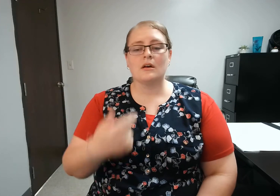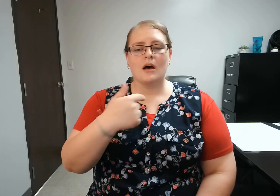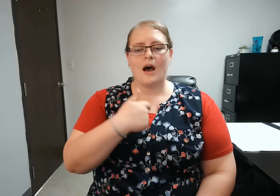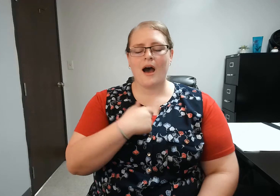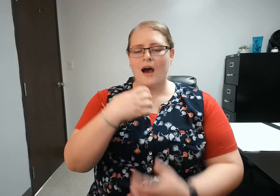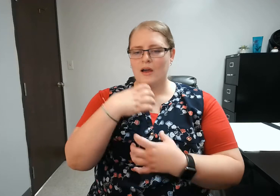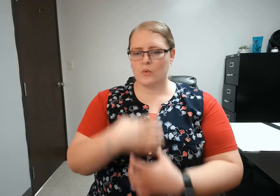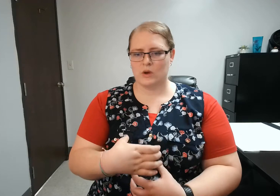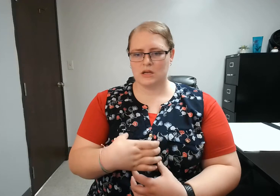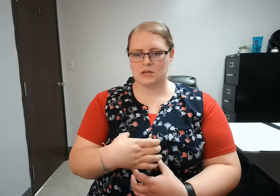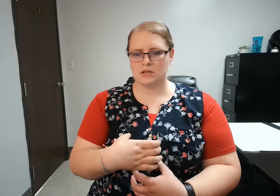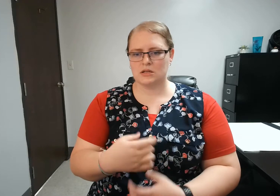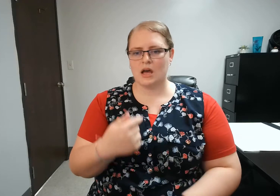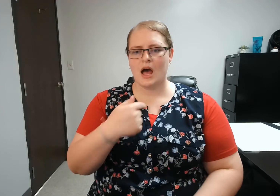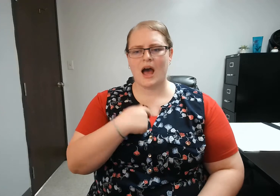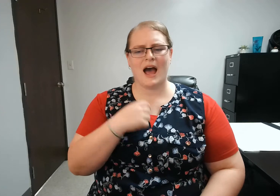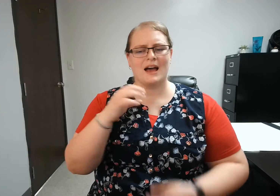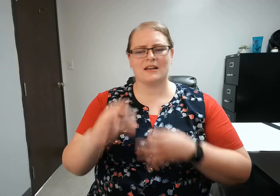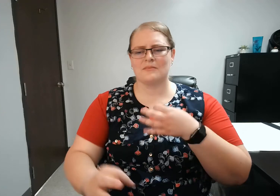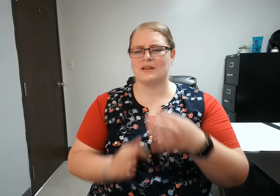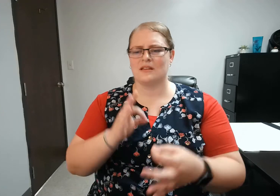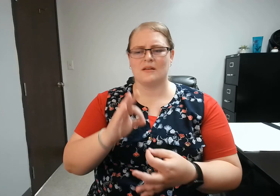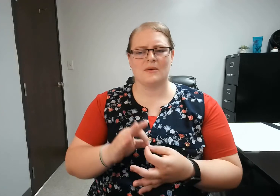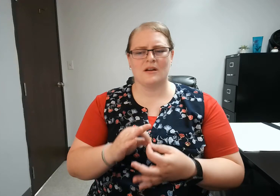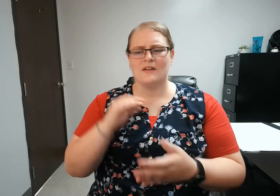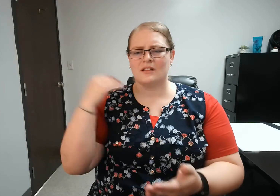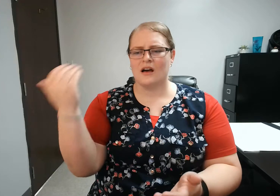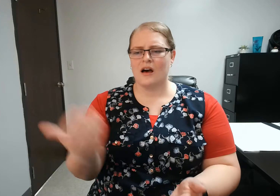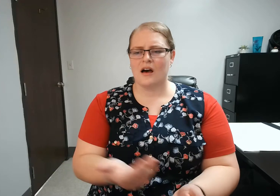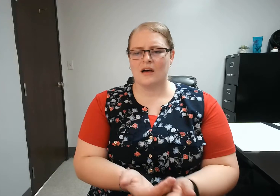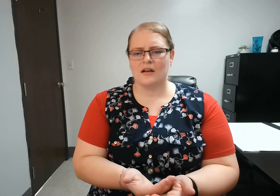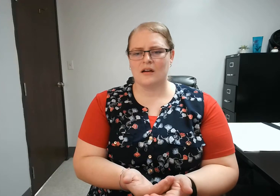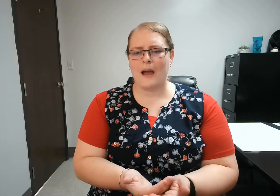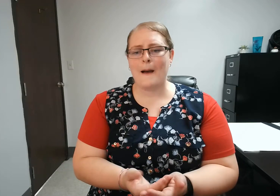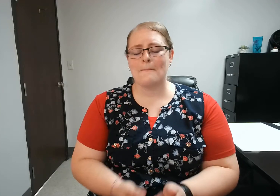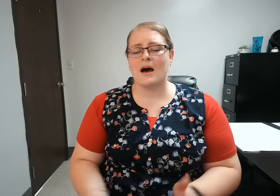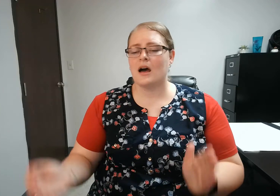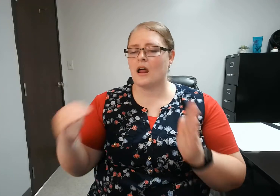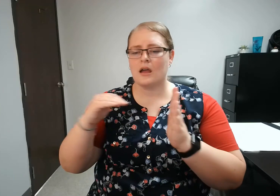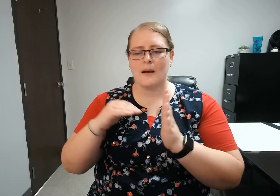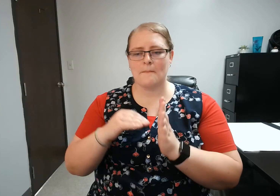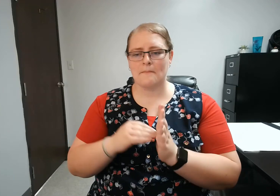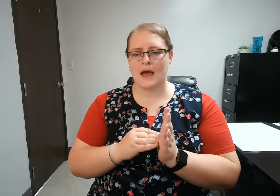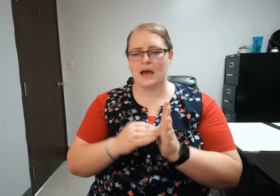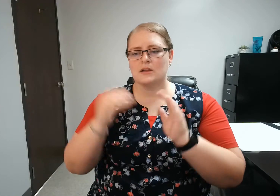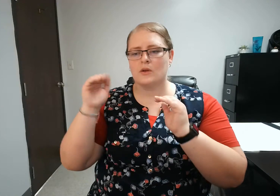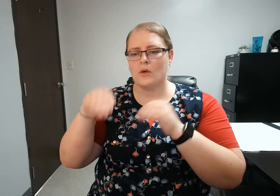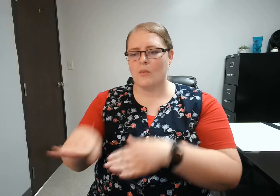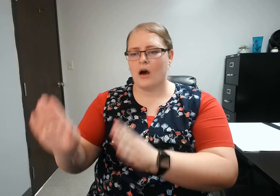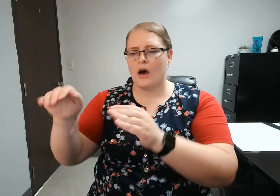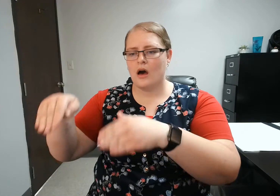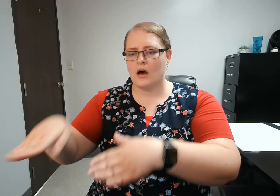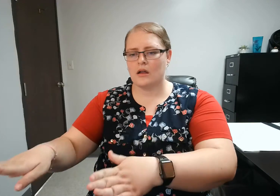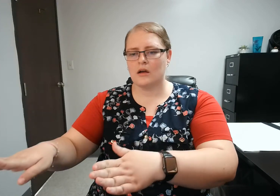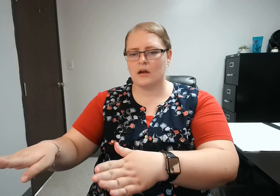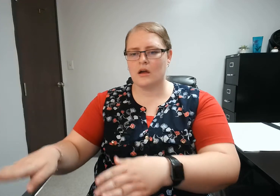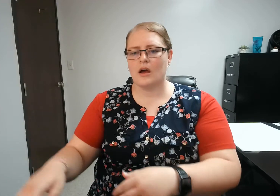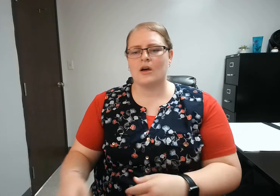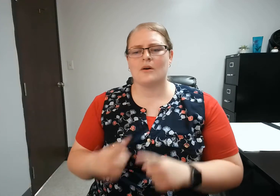I wish I could be the perfect daughter But I come back to the water No